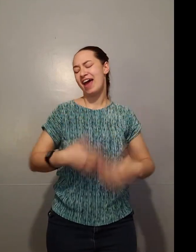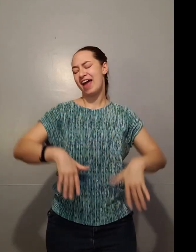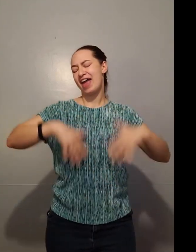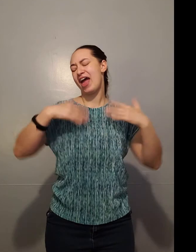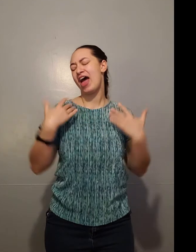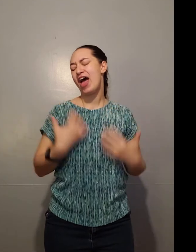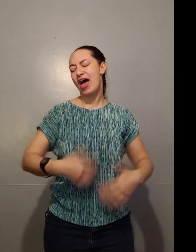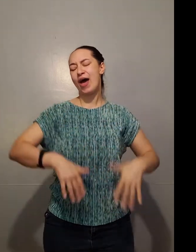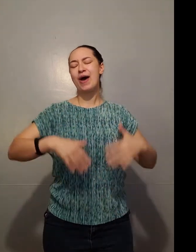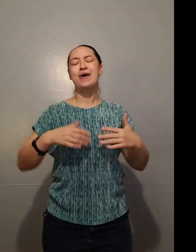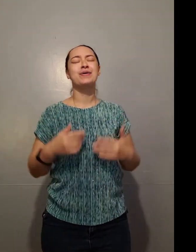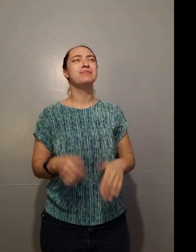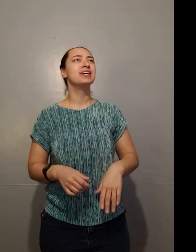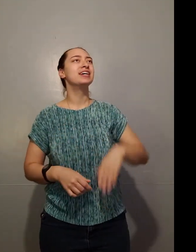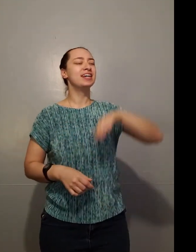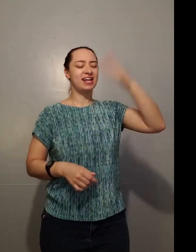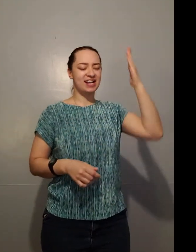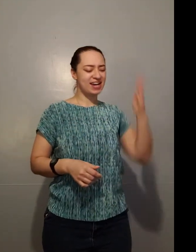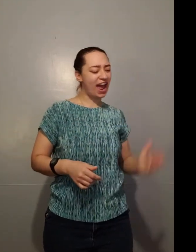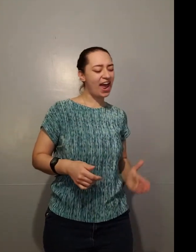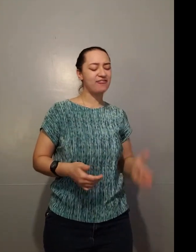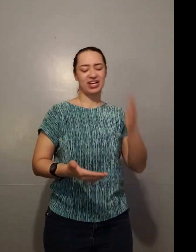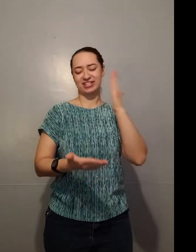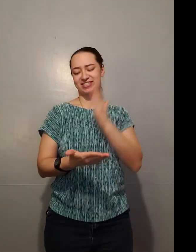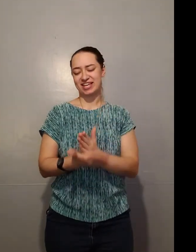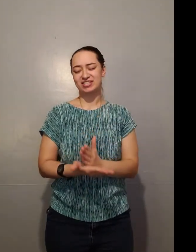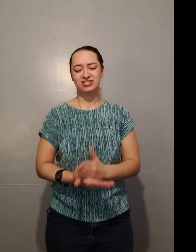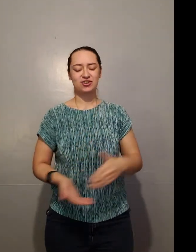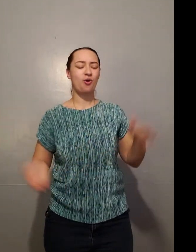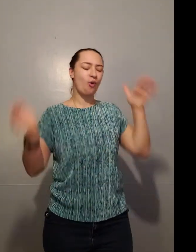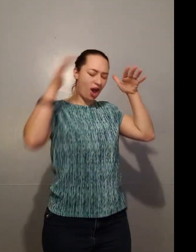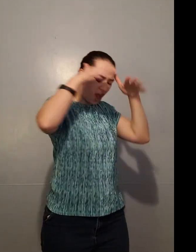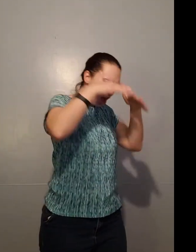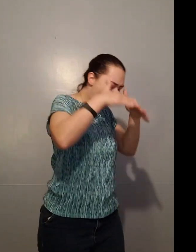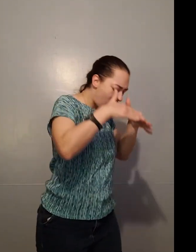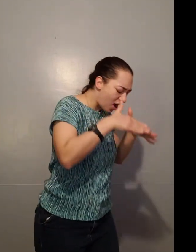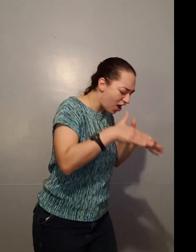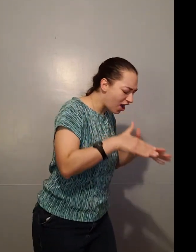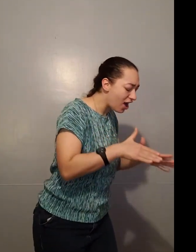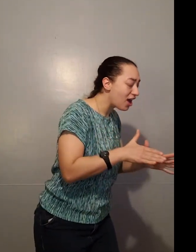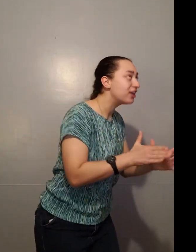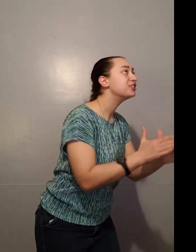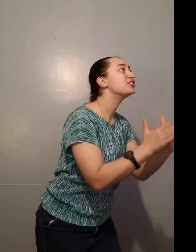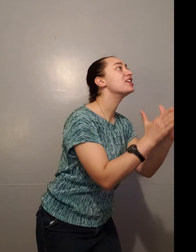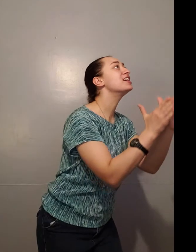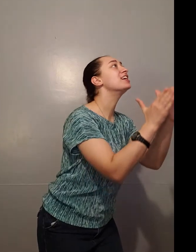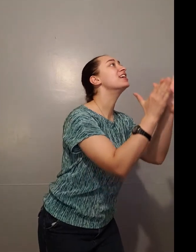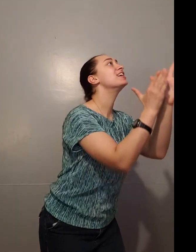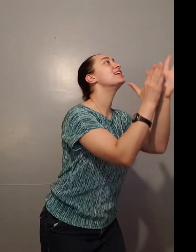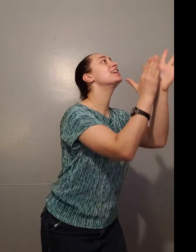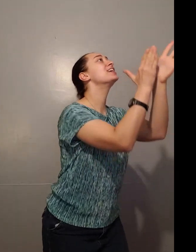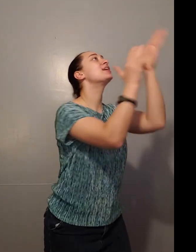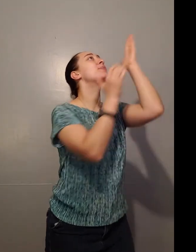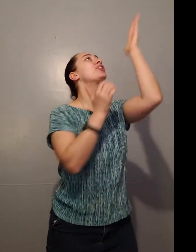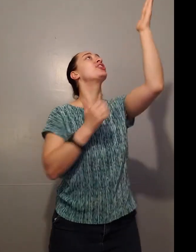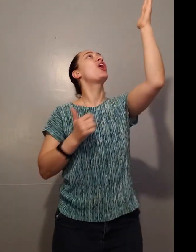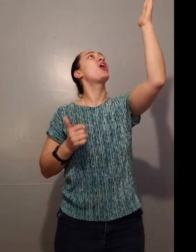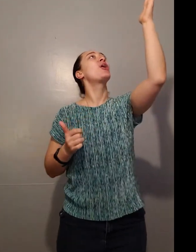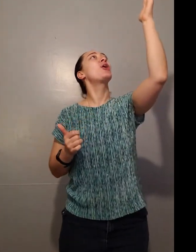I am, never cease to worship you.